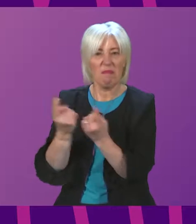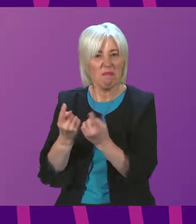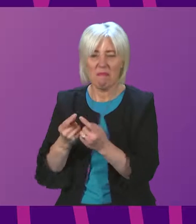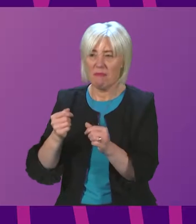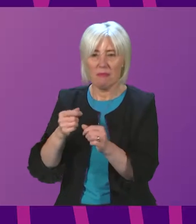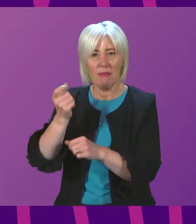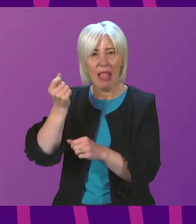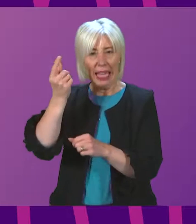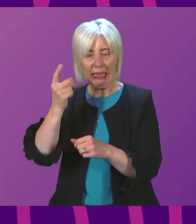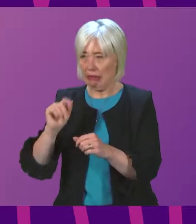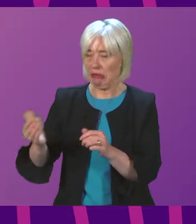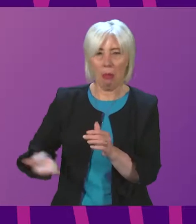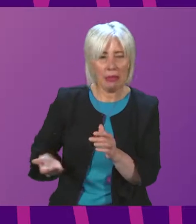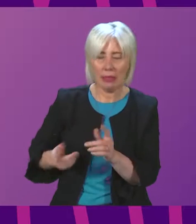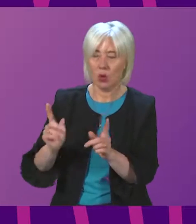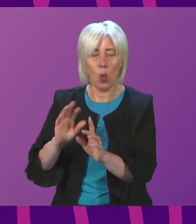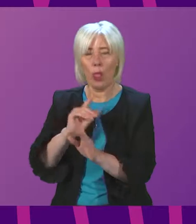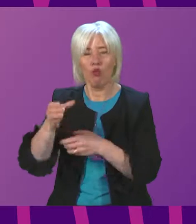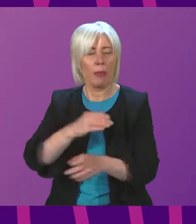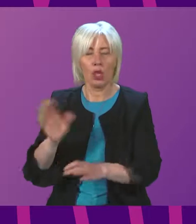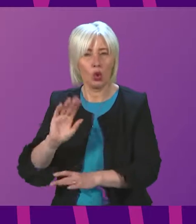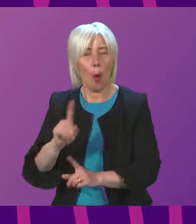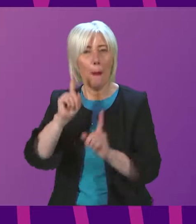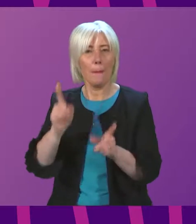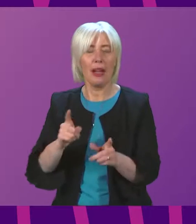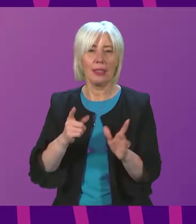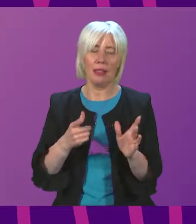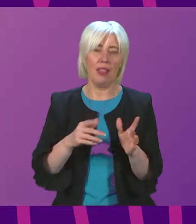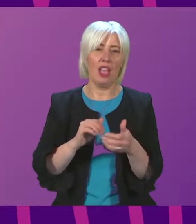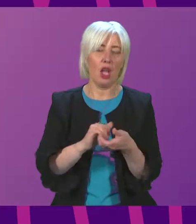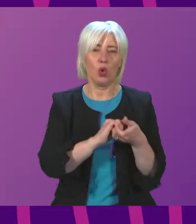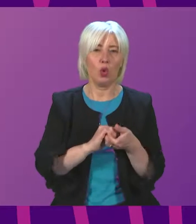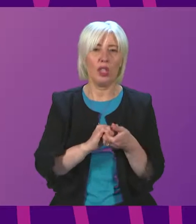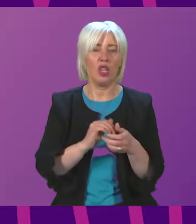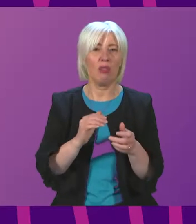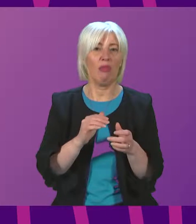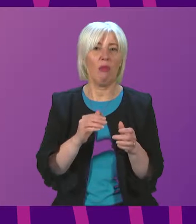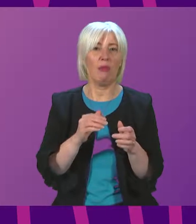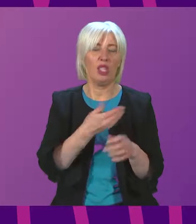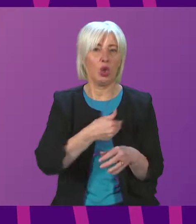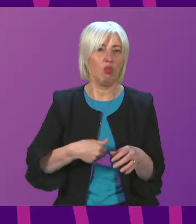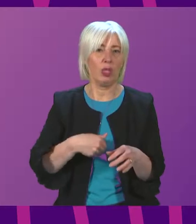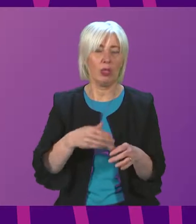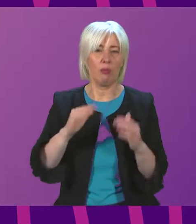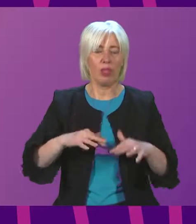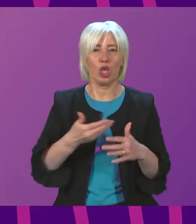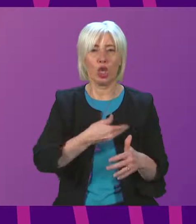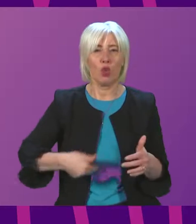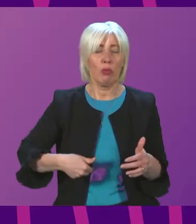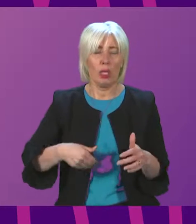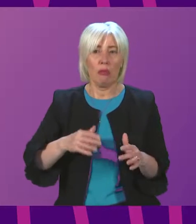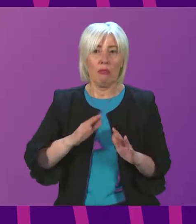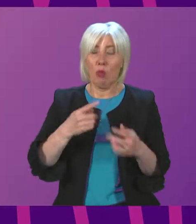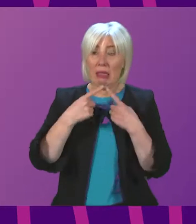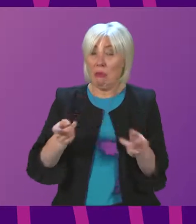the local authority. terms of any statements by ABI, my understanding is that they have been communicating actively